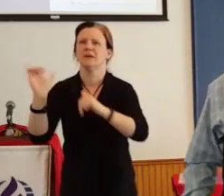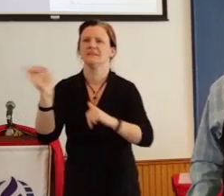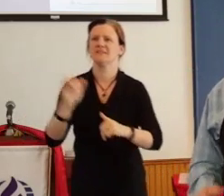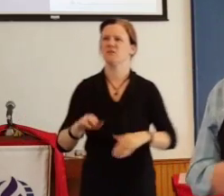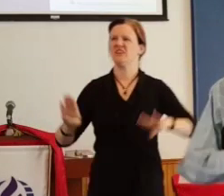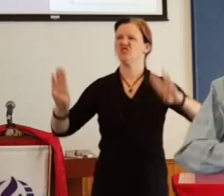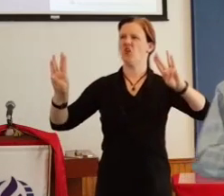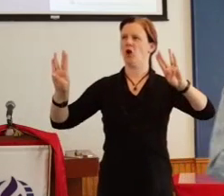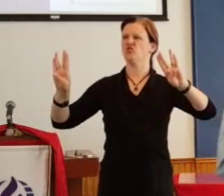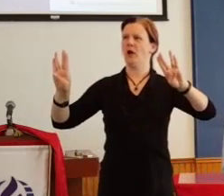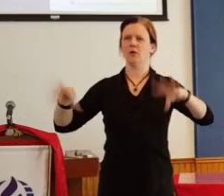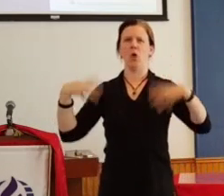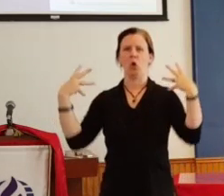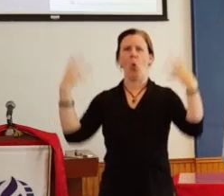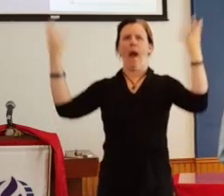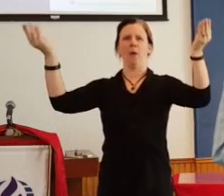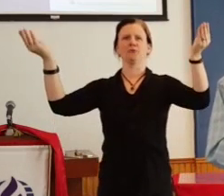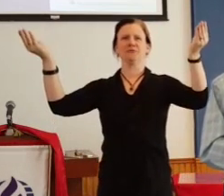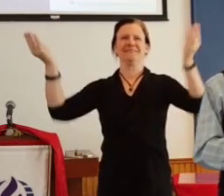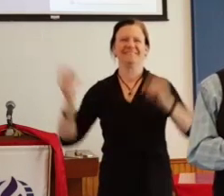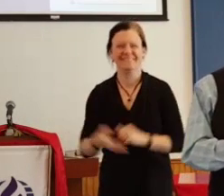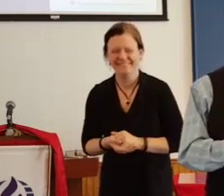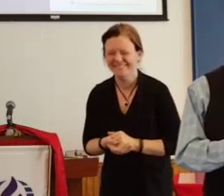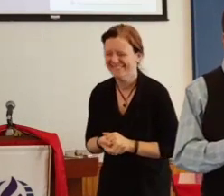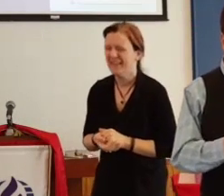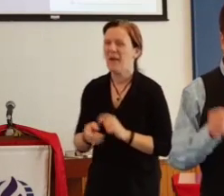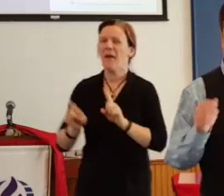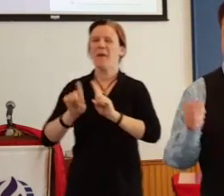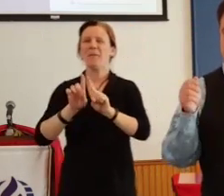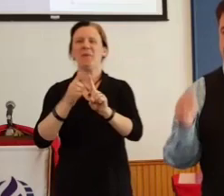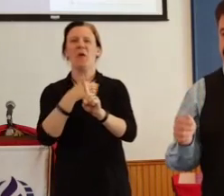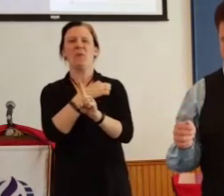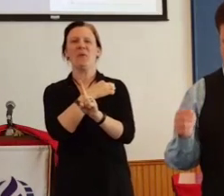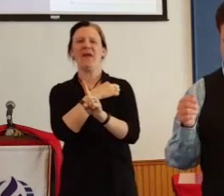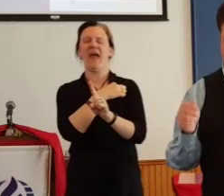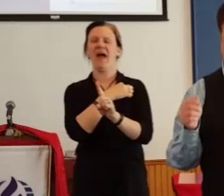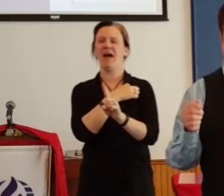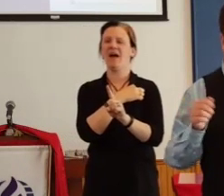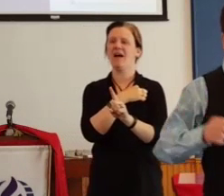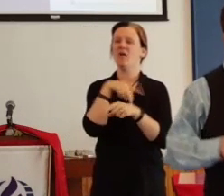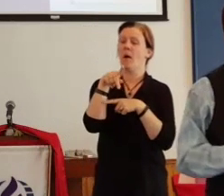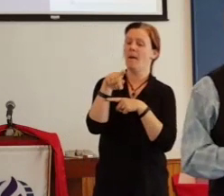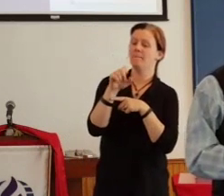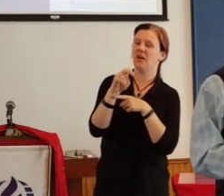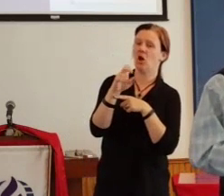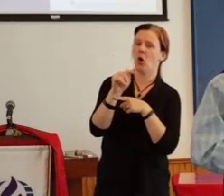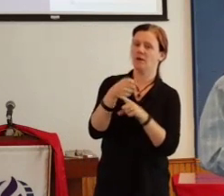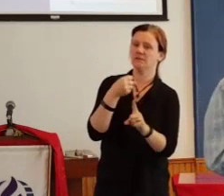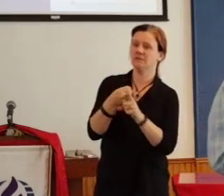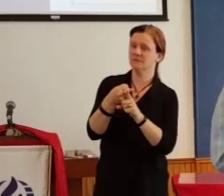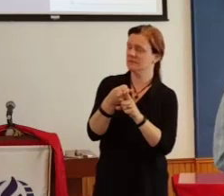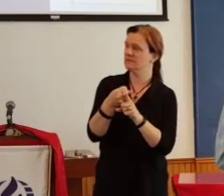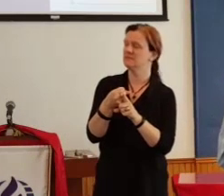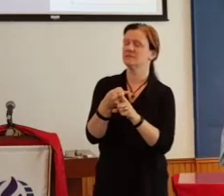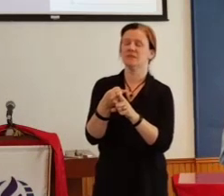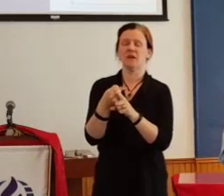Boldly go forth. And we will have our own personal Pentecost every time we allow ourselves to be empowered by the Spirit.